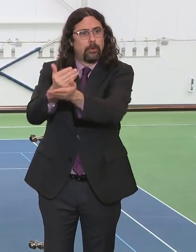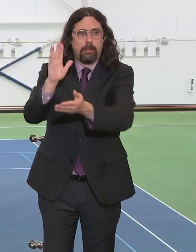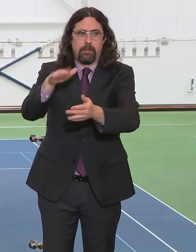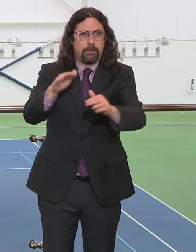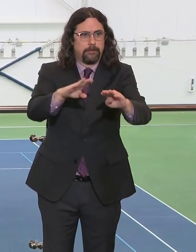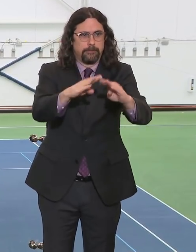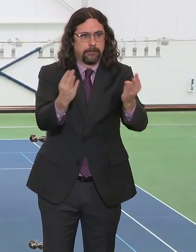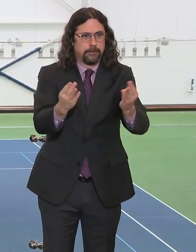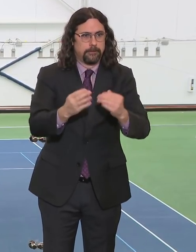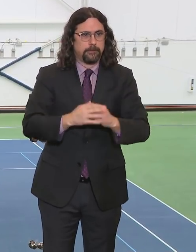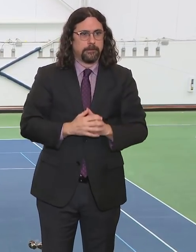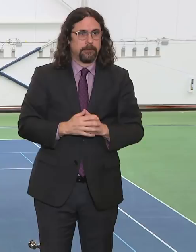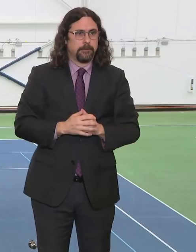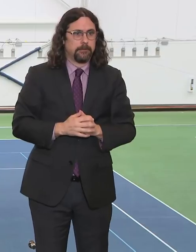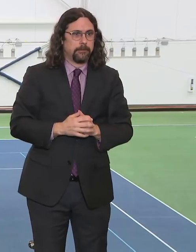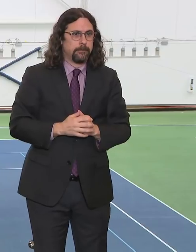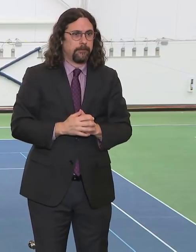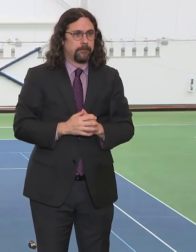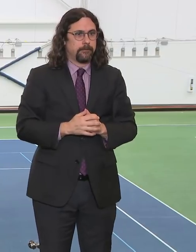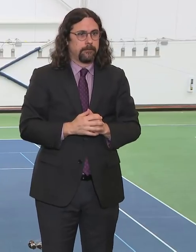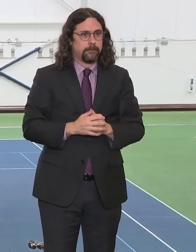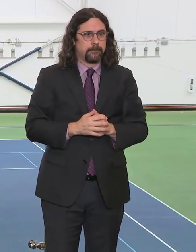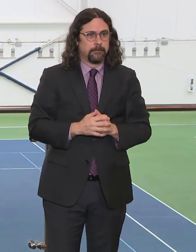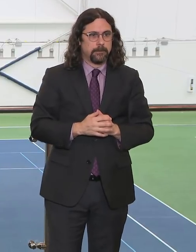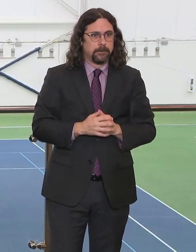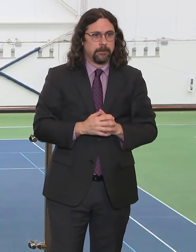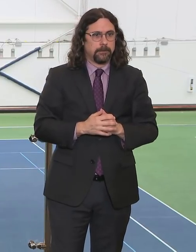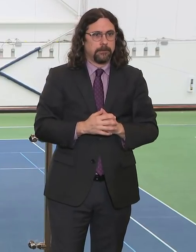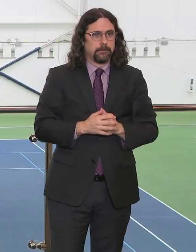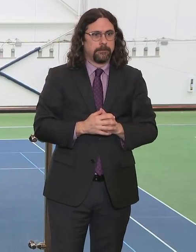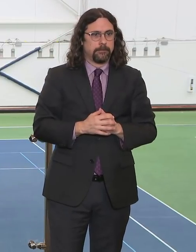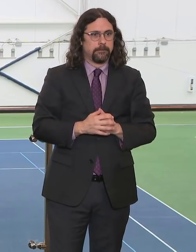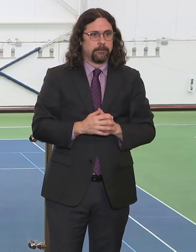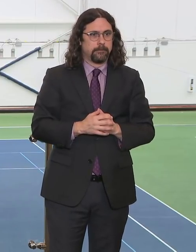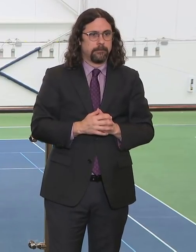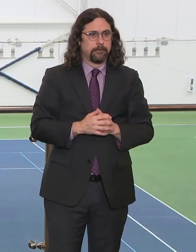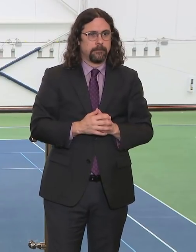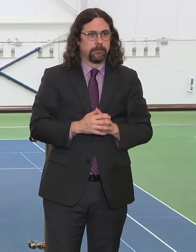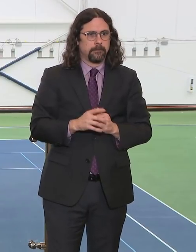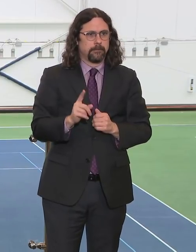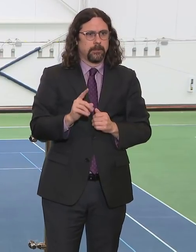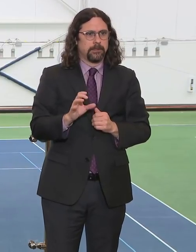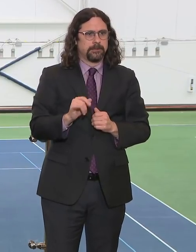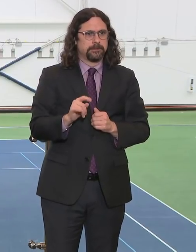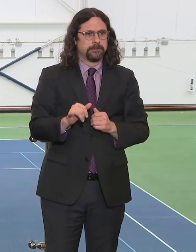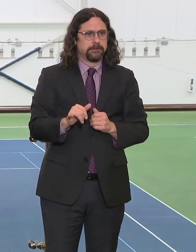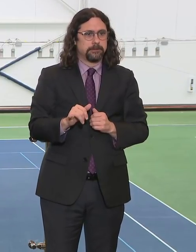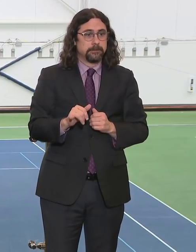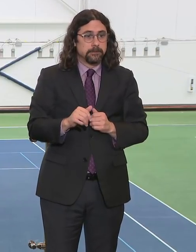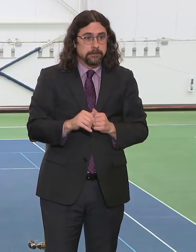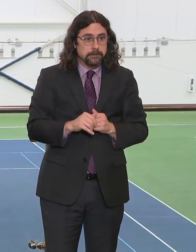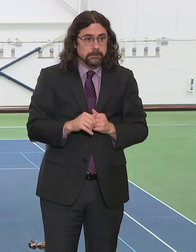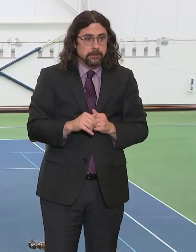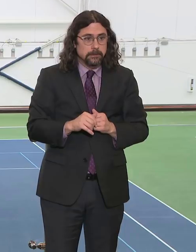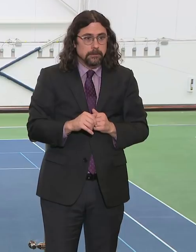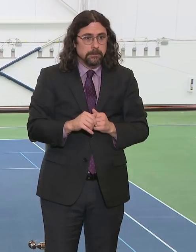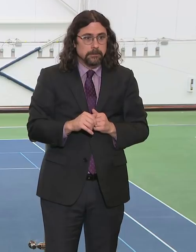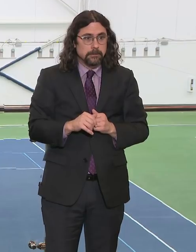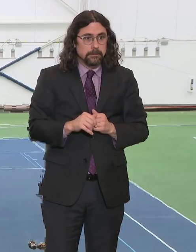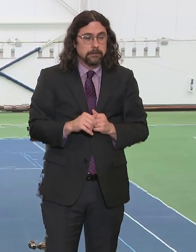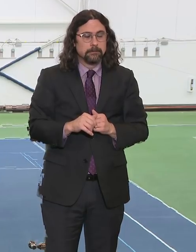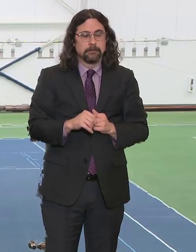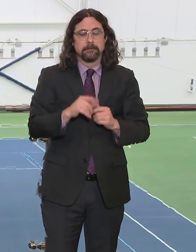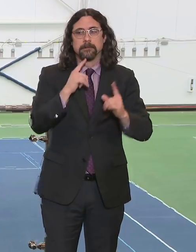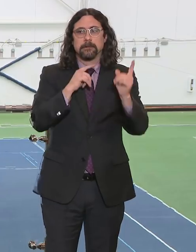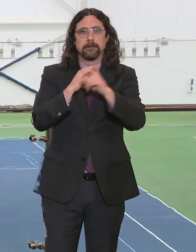what is that? Yeah, the tent was originally set up at City Field to support the drive-through testing clinics that were going to come in from FEMA. But we,